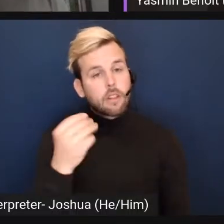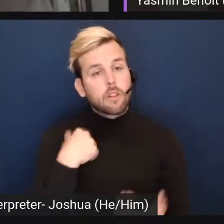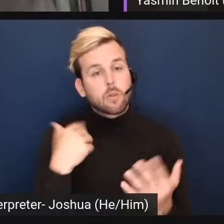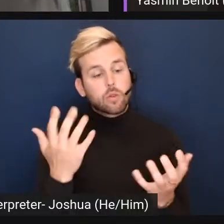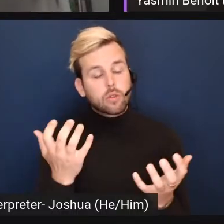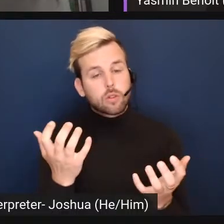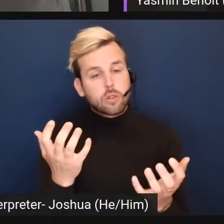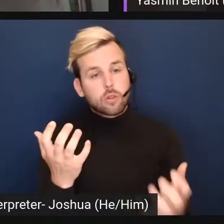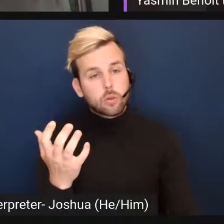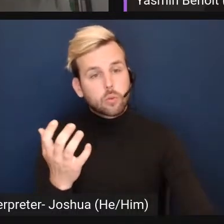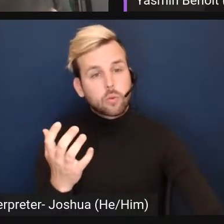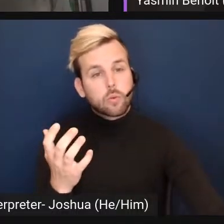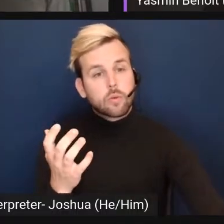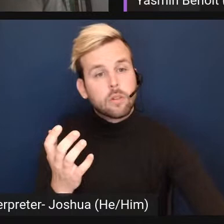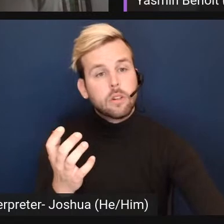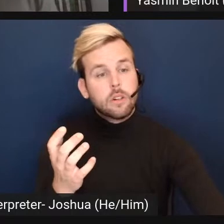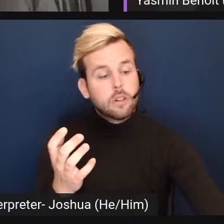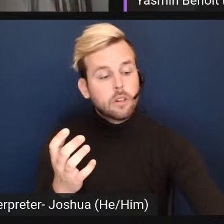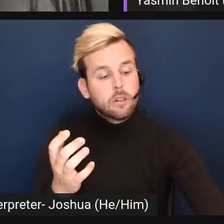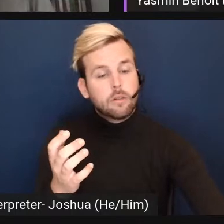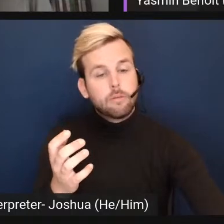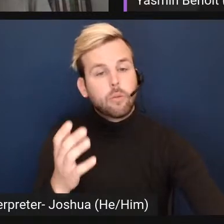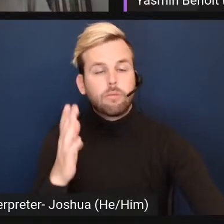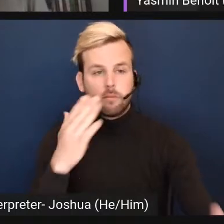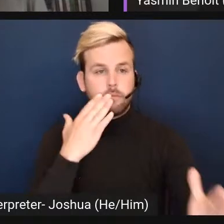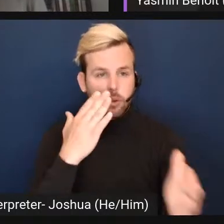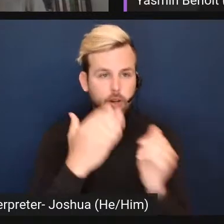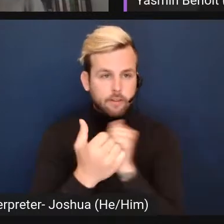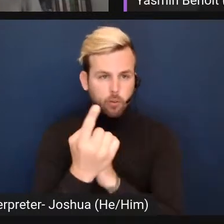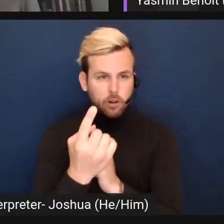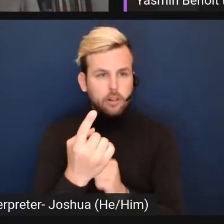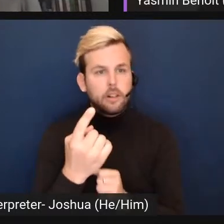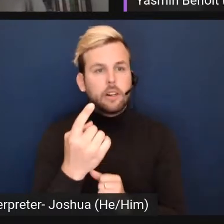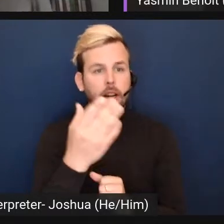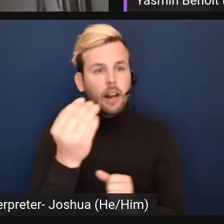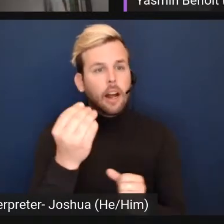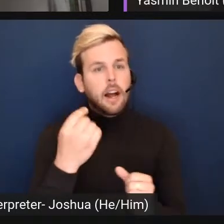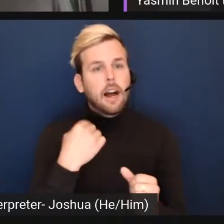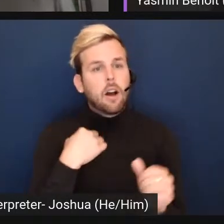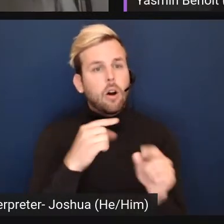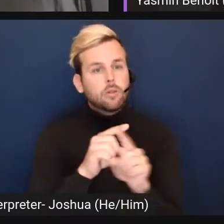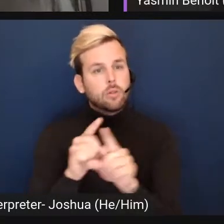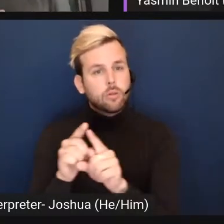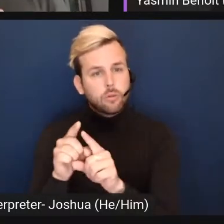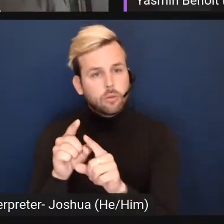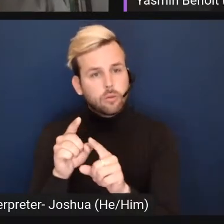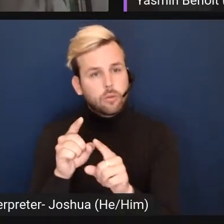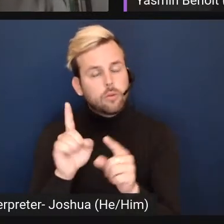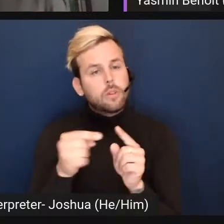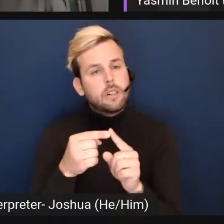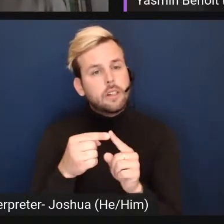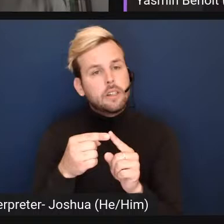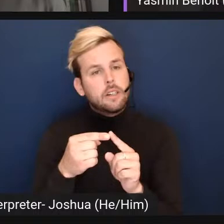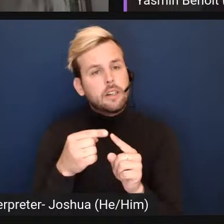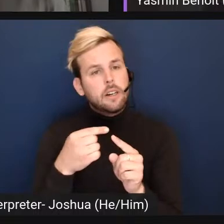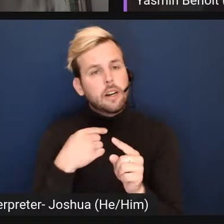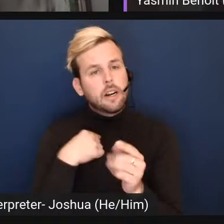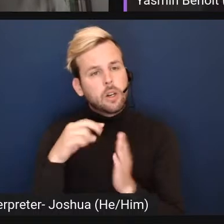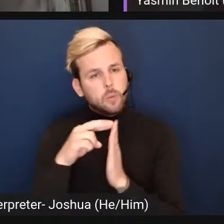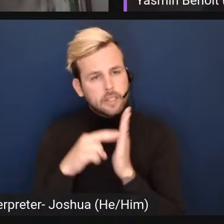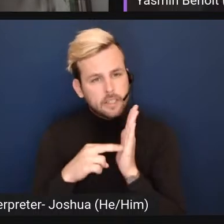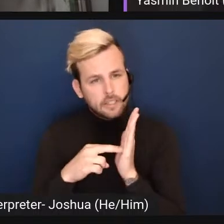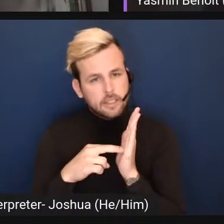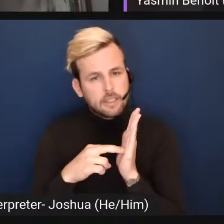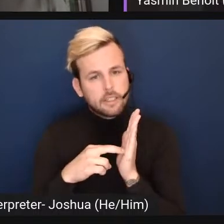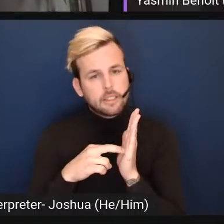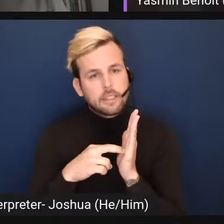to, so thank you to everyone. And I also, when I read the,